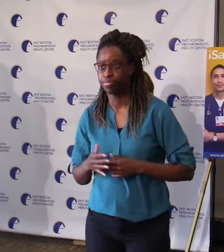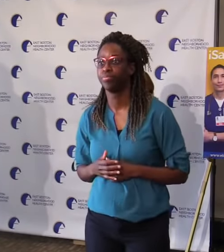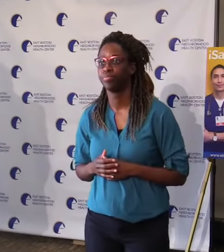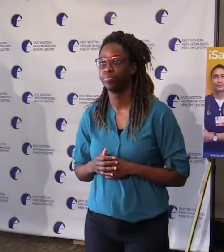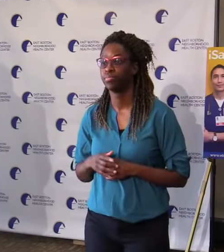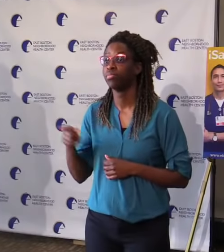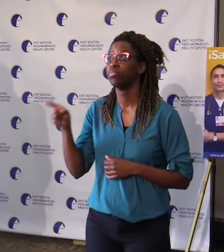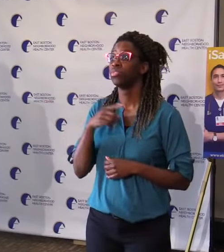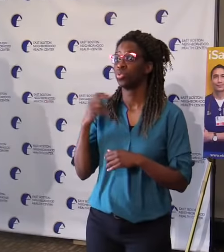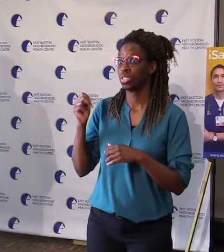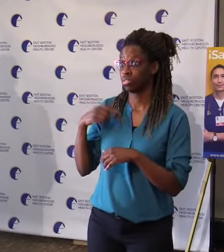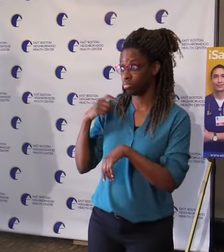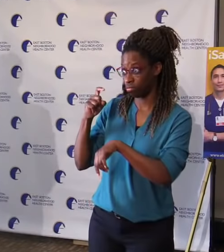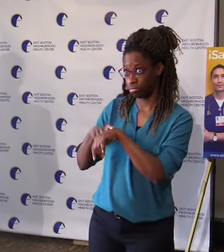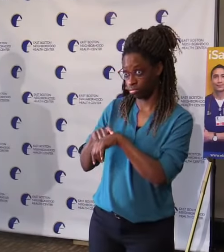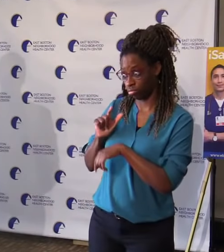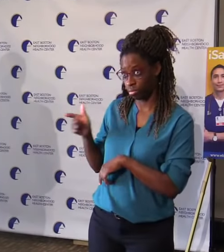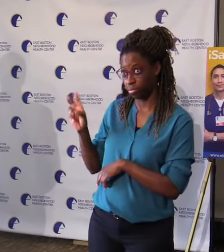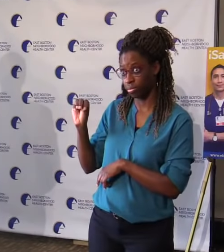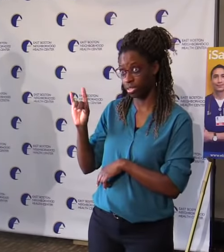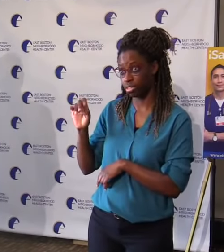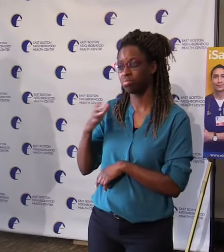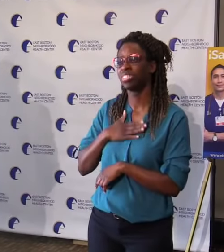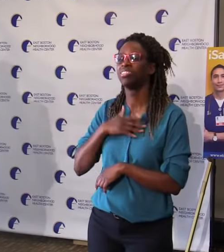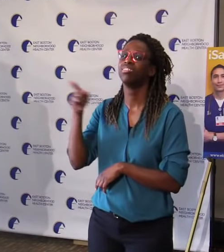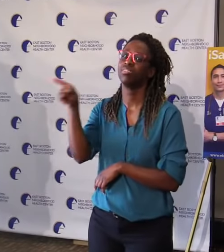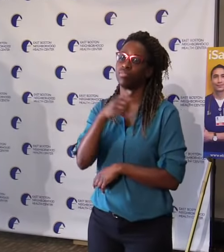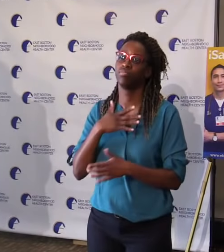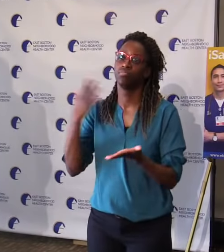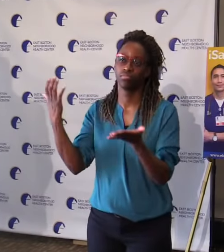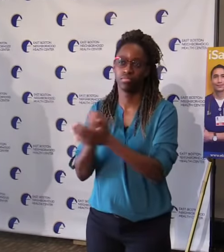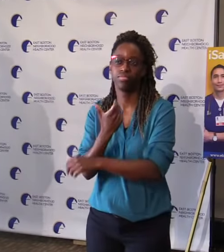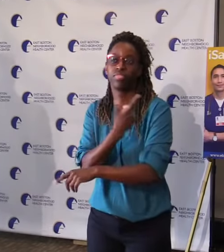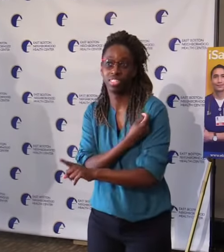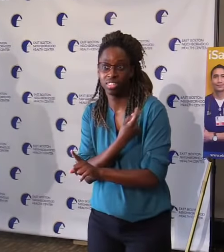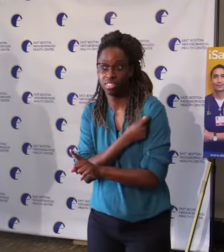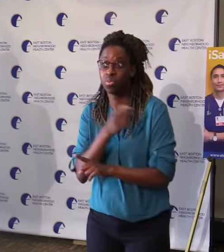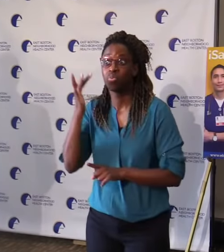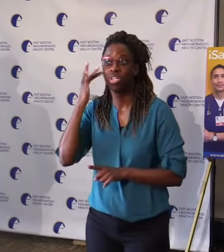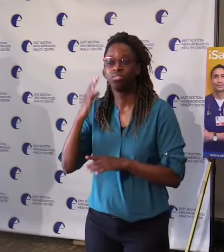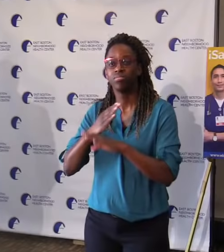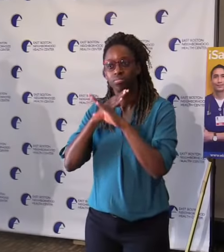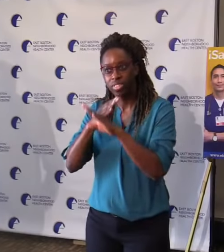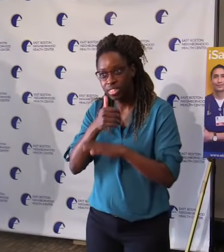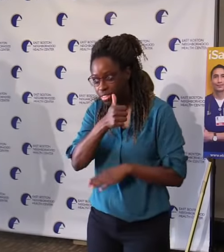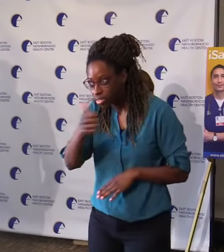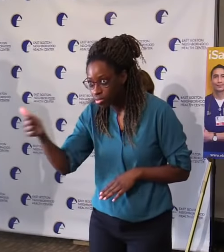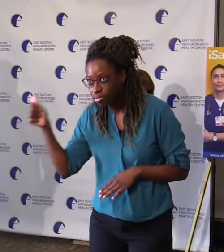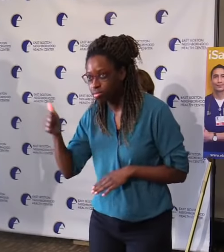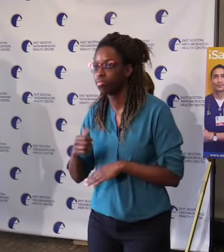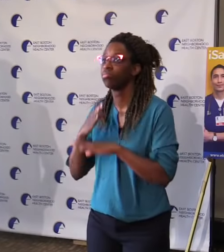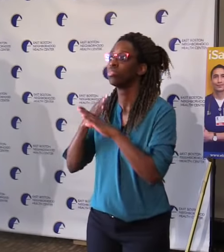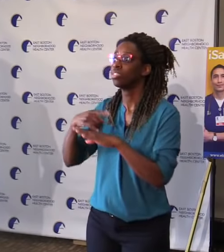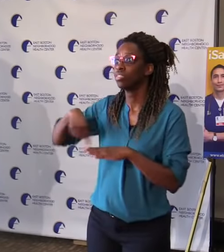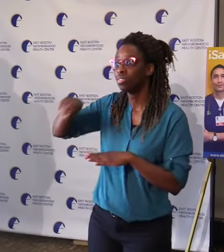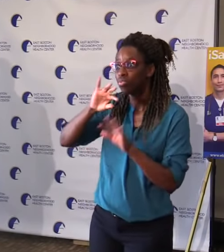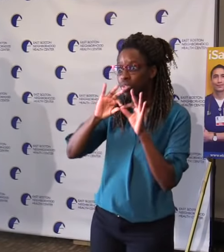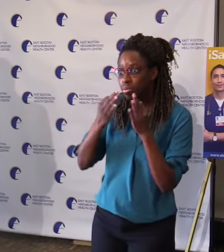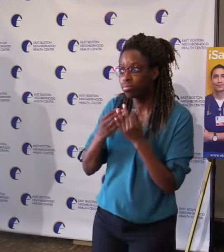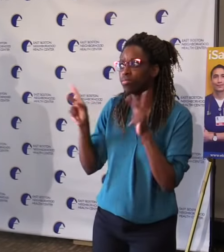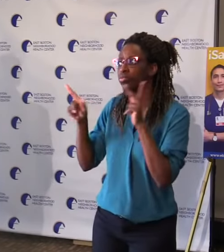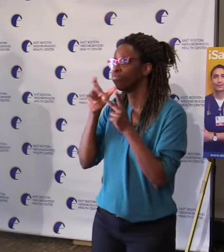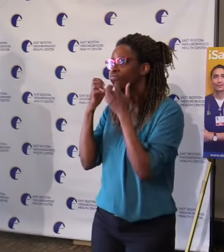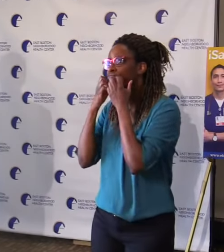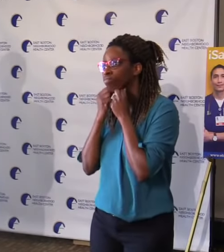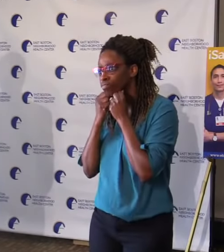and it's effective, and it will protect you, your loved ones, and your friends from getting sick. Even if